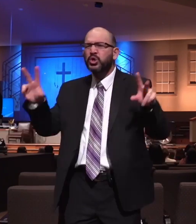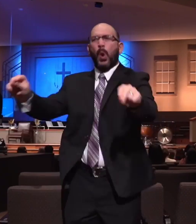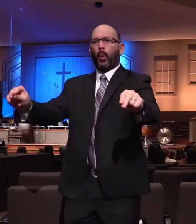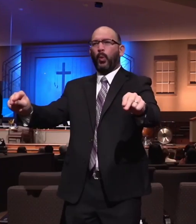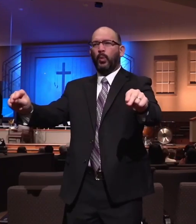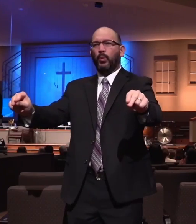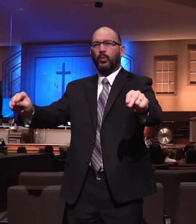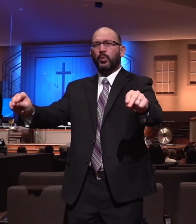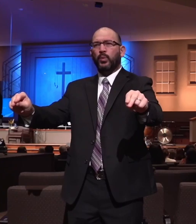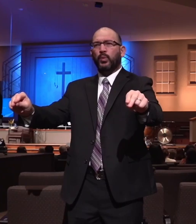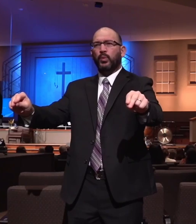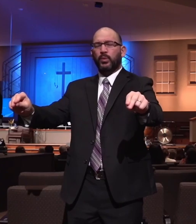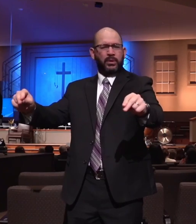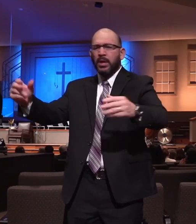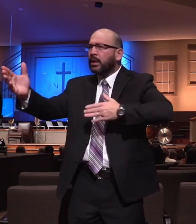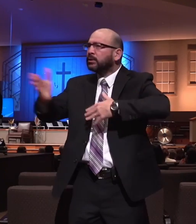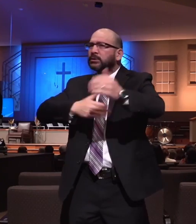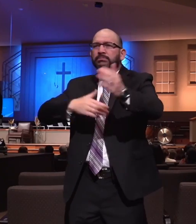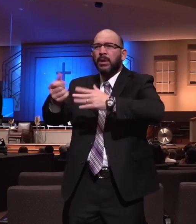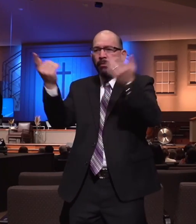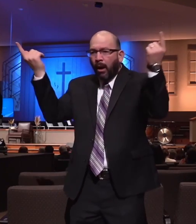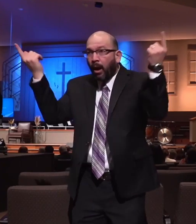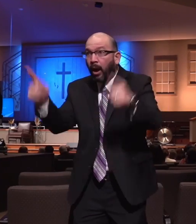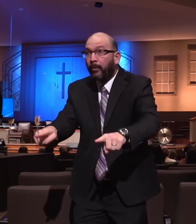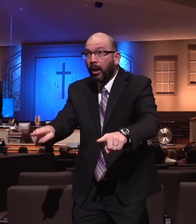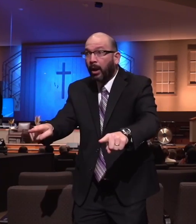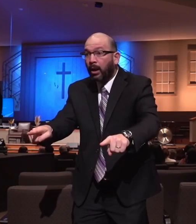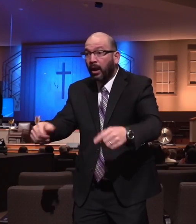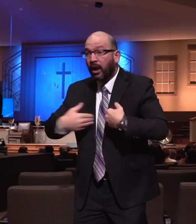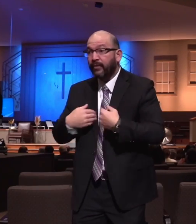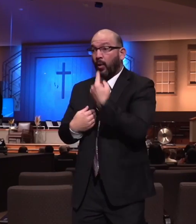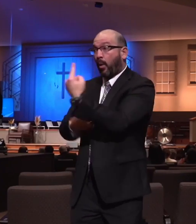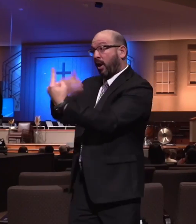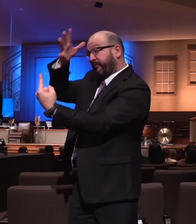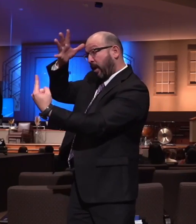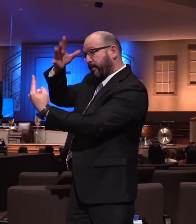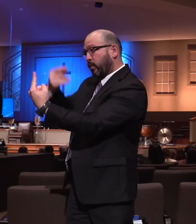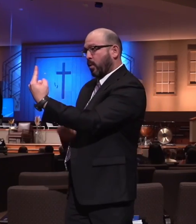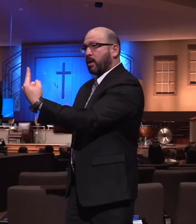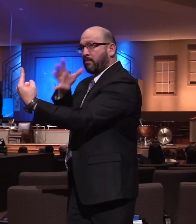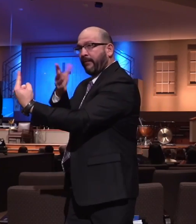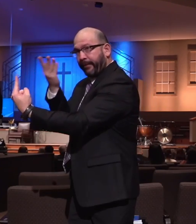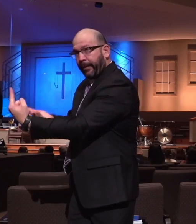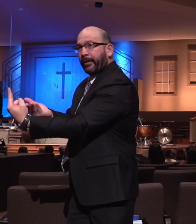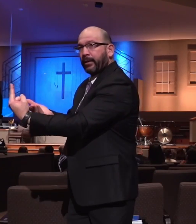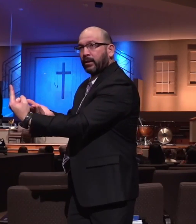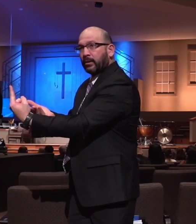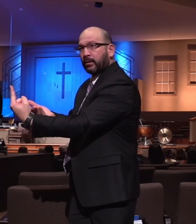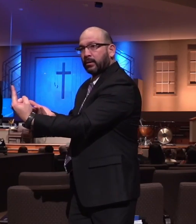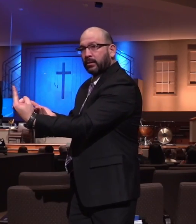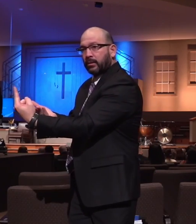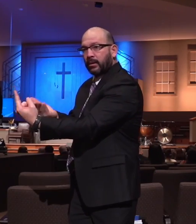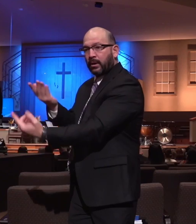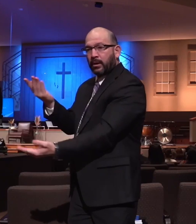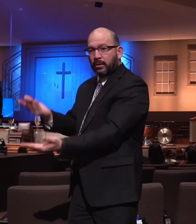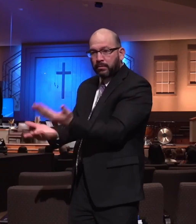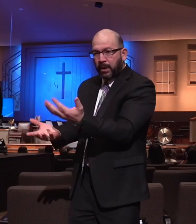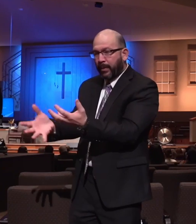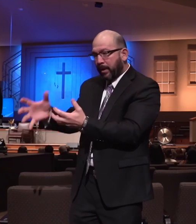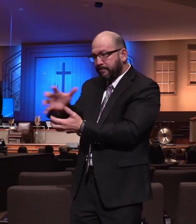exactly right, they don't have many fathers. They have one father. They have one mother. And perhaps in the sense of a blended family, there might be something different.